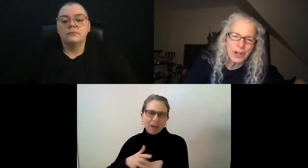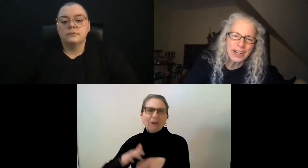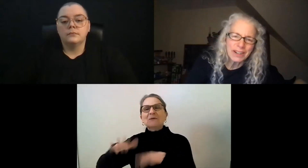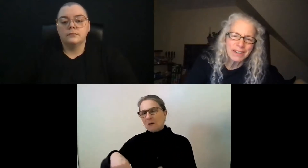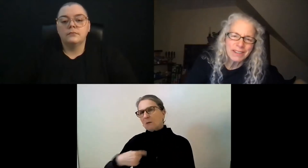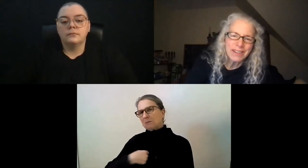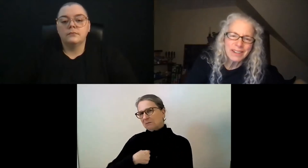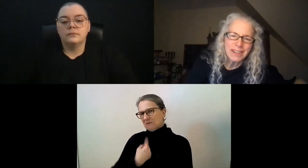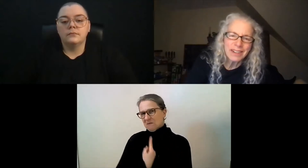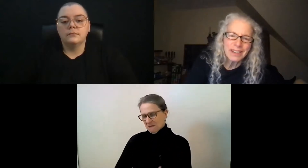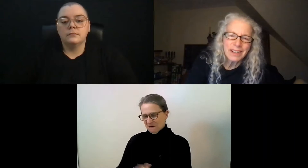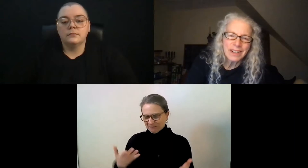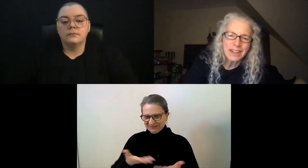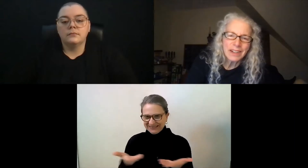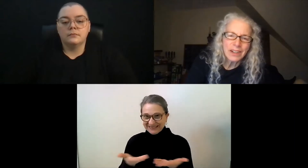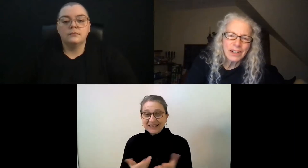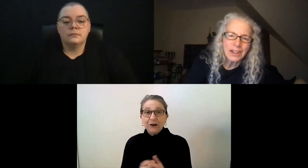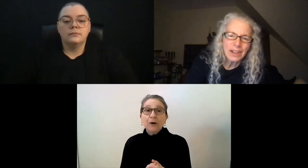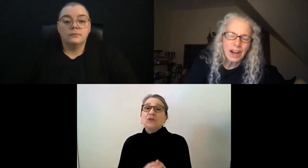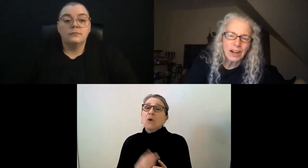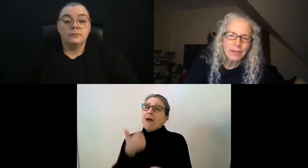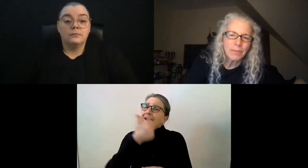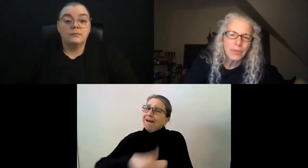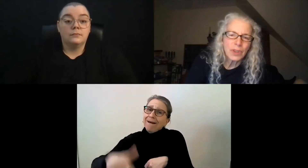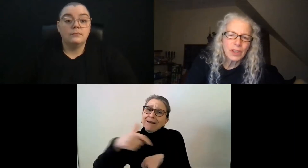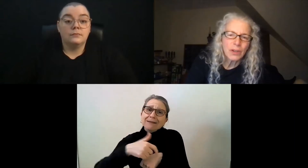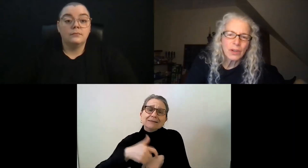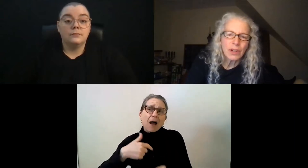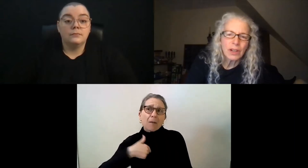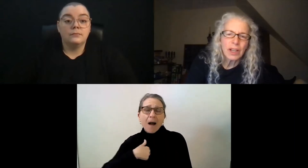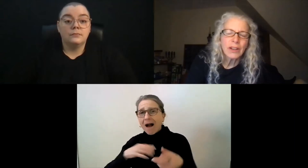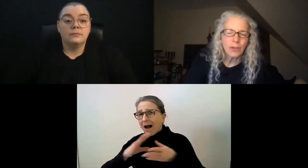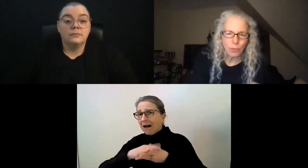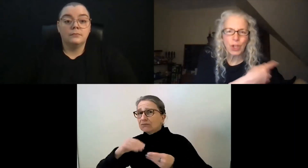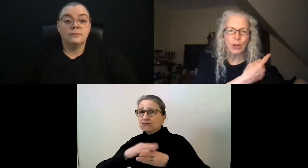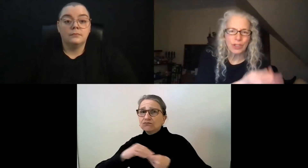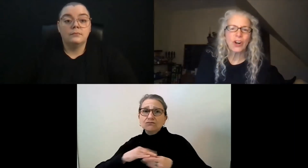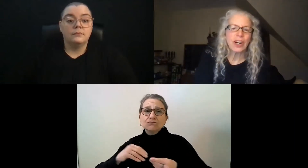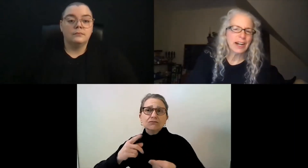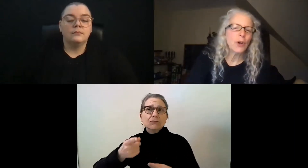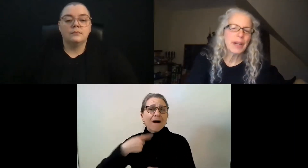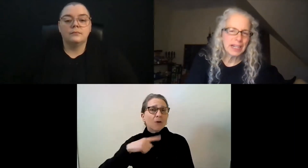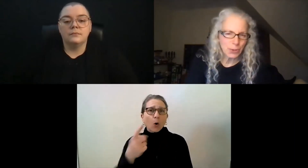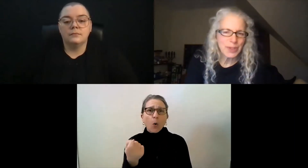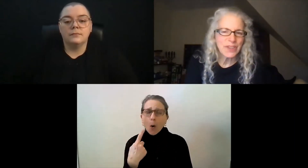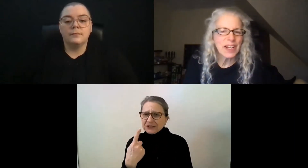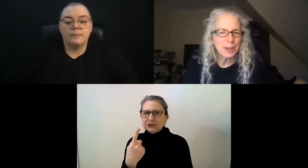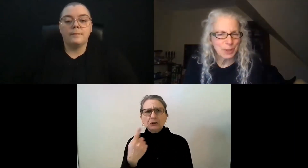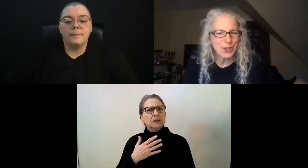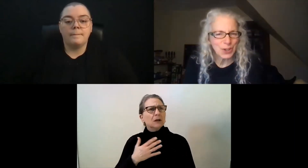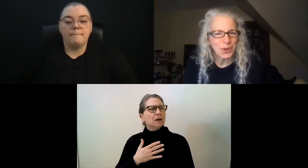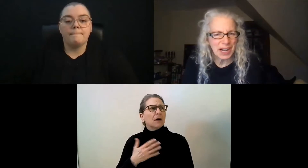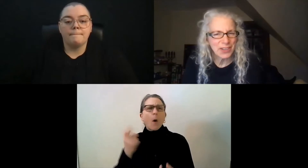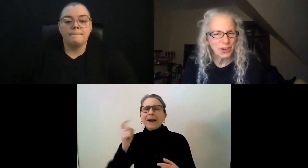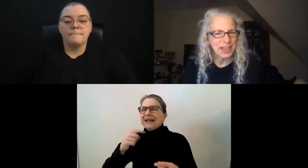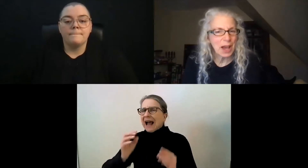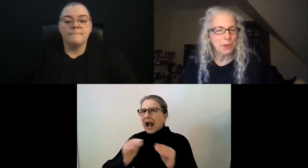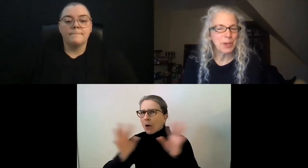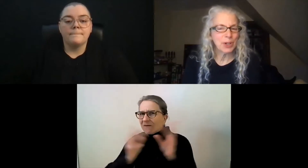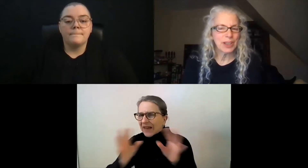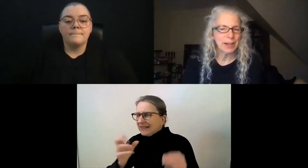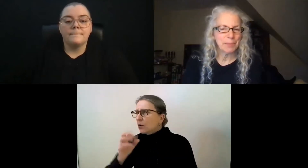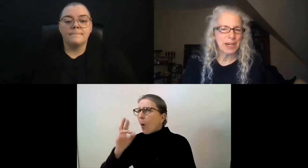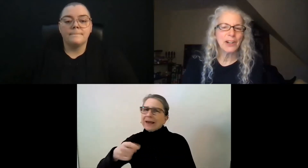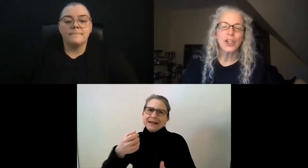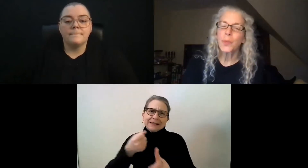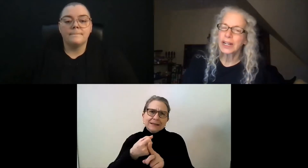Incorporated started and nobody else was available. So I thought that would